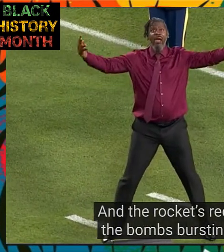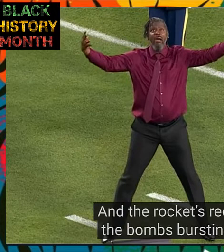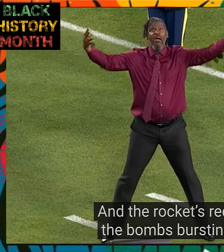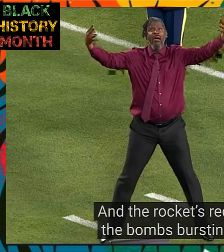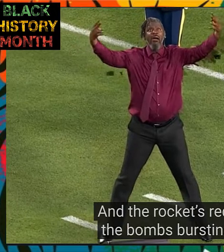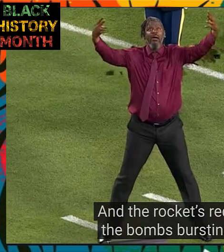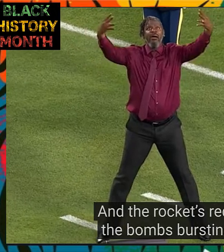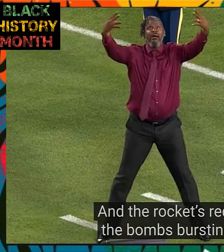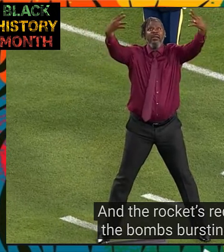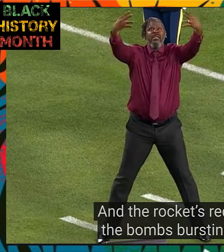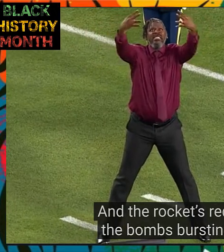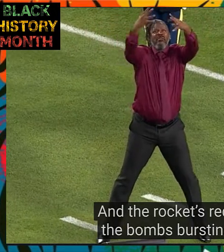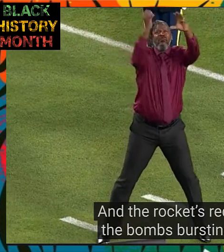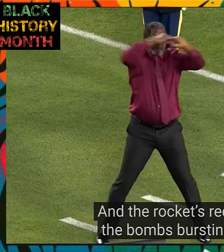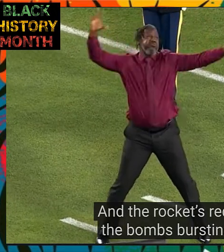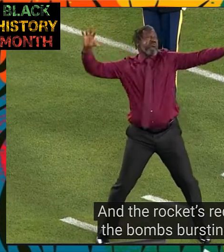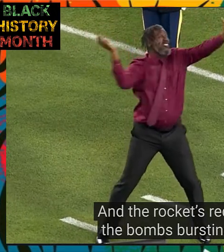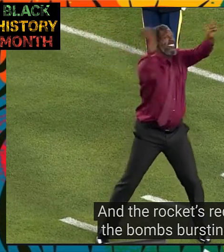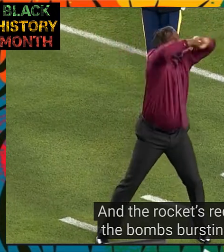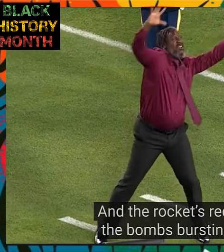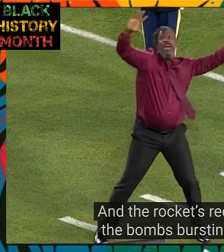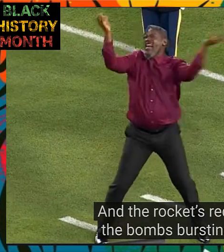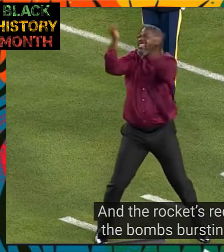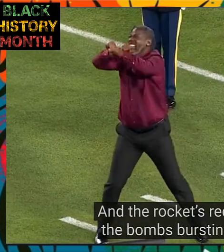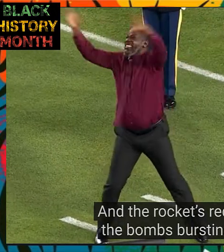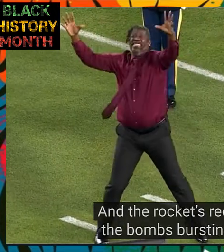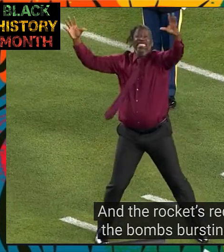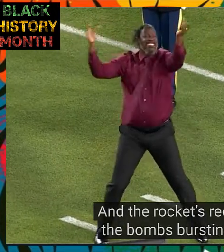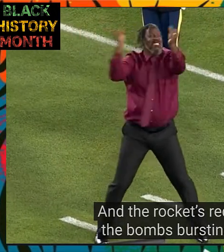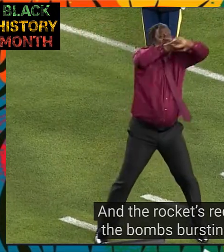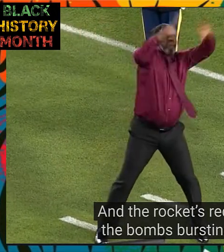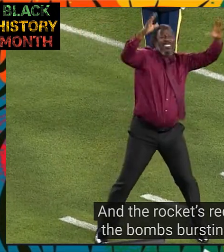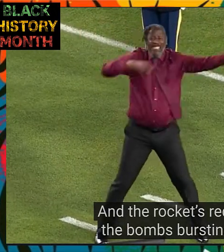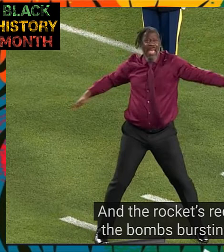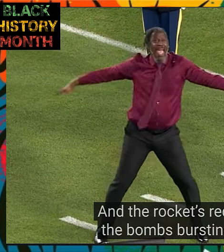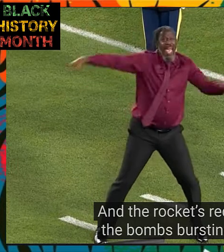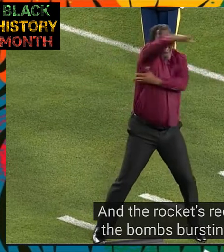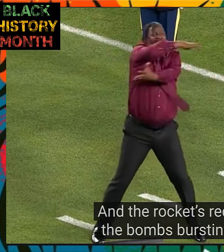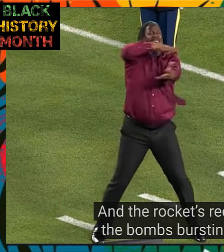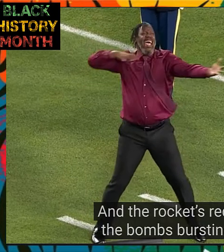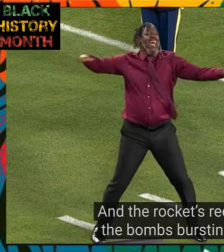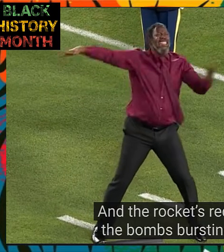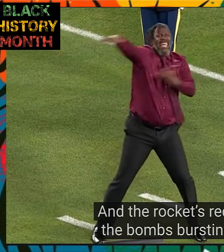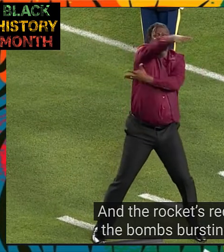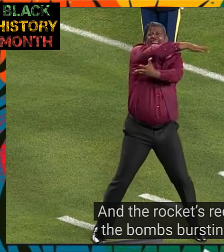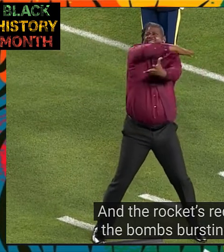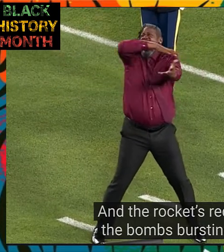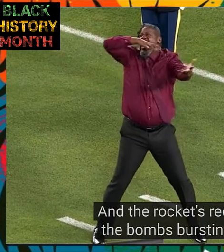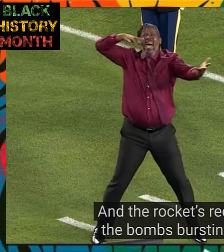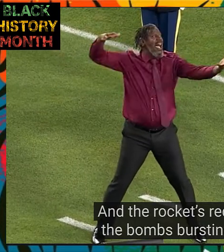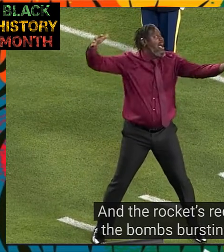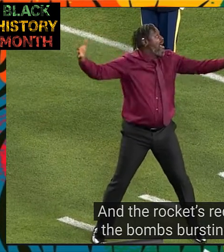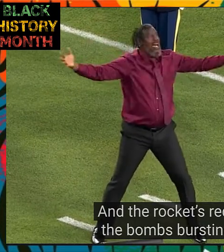And the rocket's red glare in air